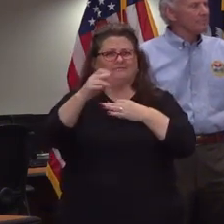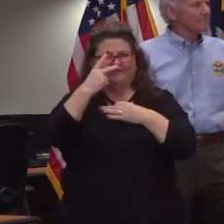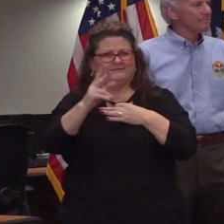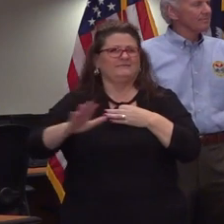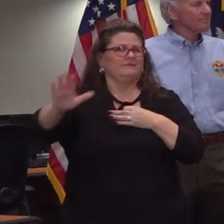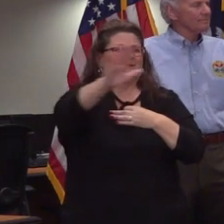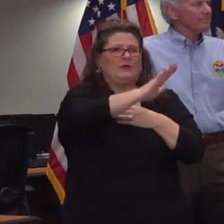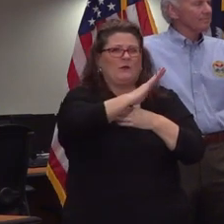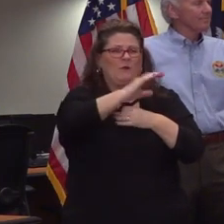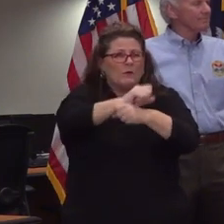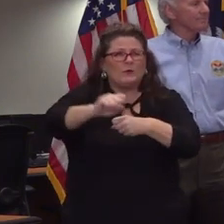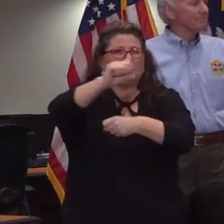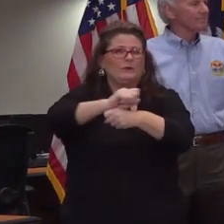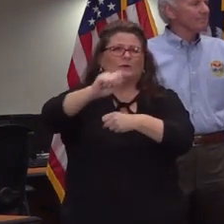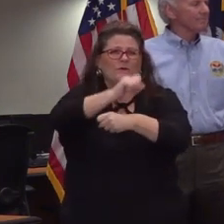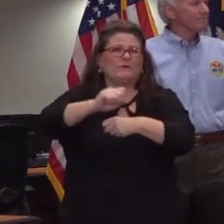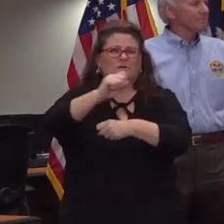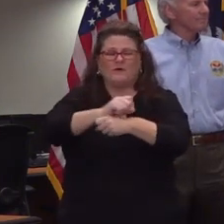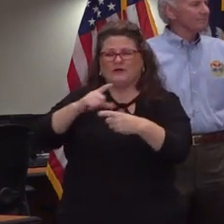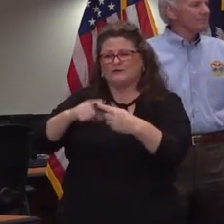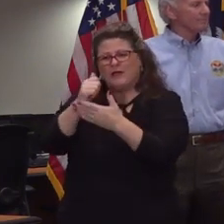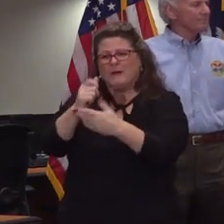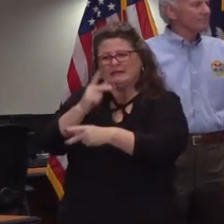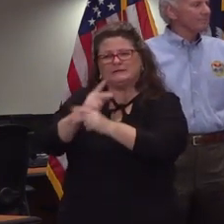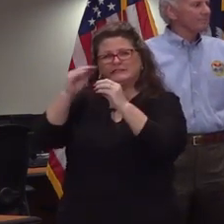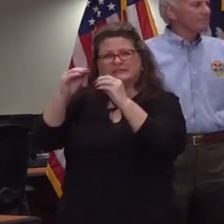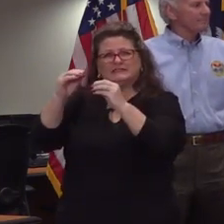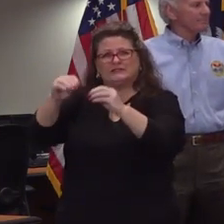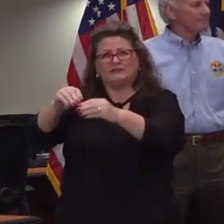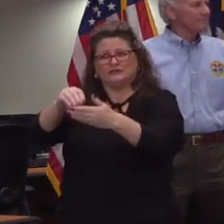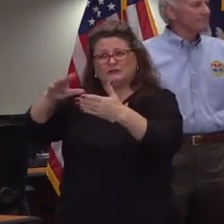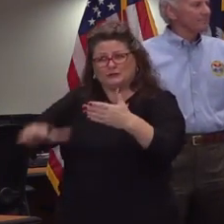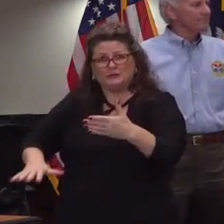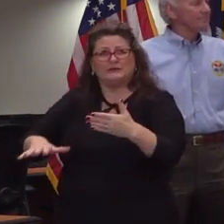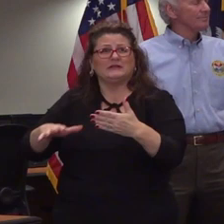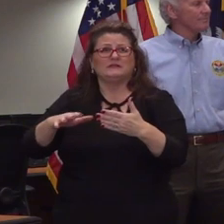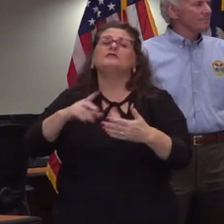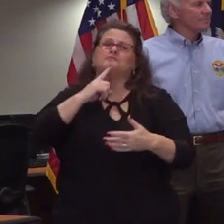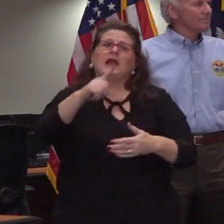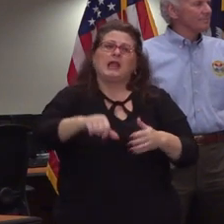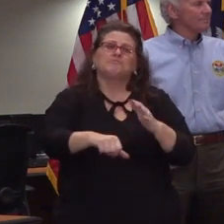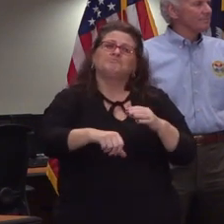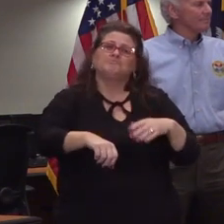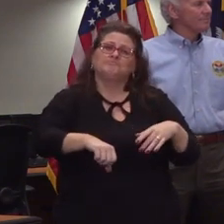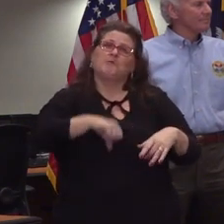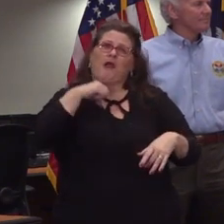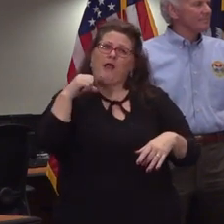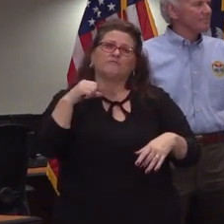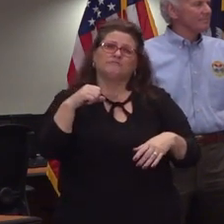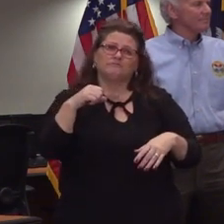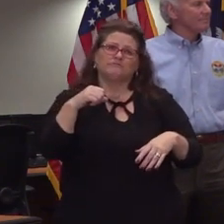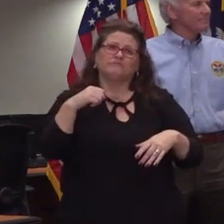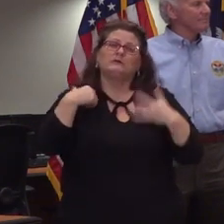together and worked together on this for the good of our children and that will remain our top priority the safety and the learning of